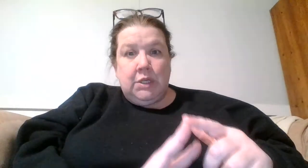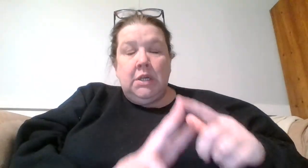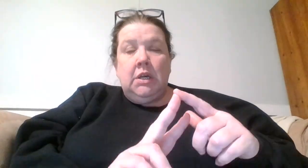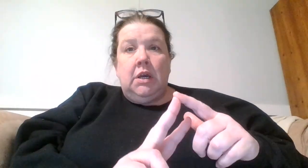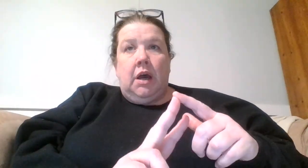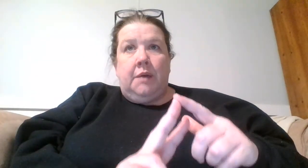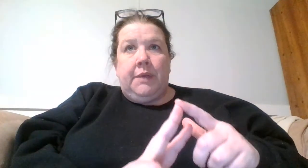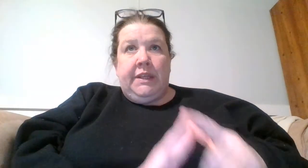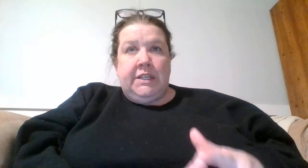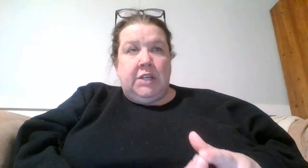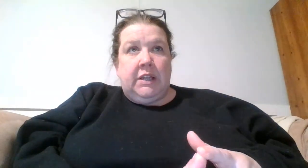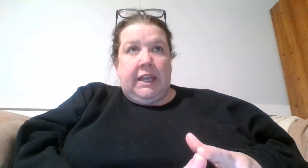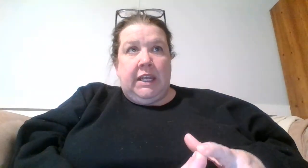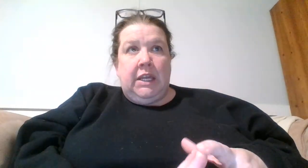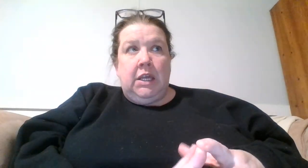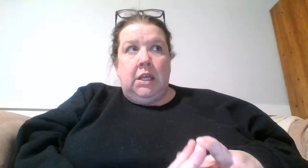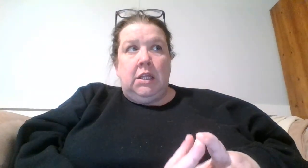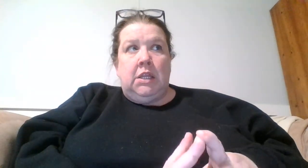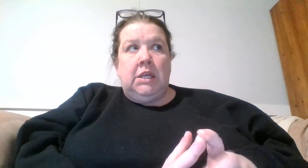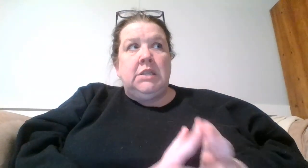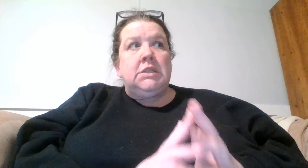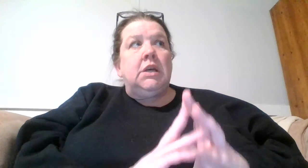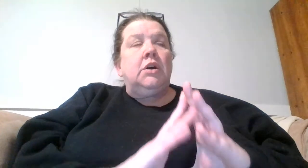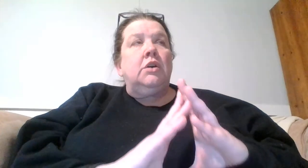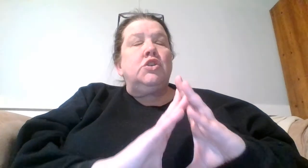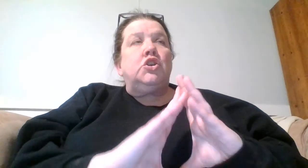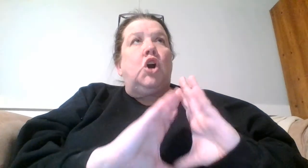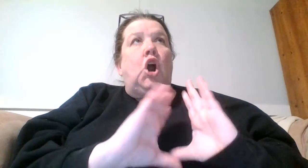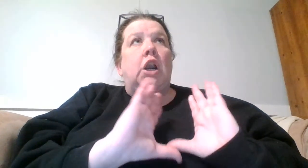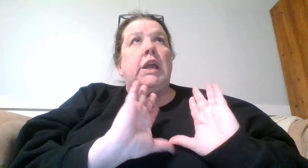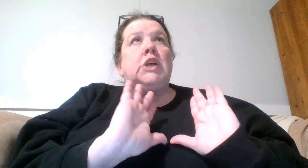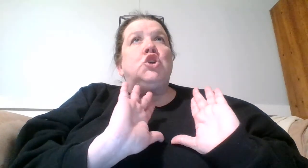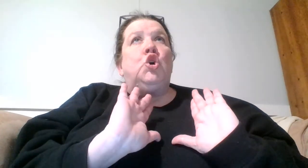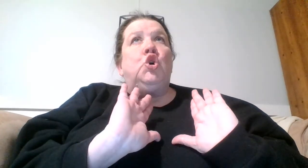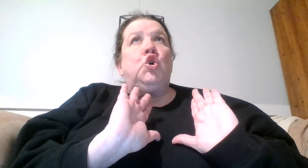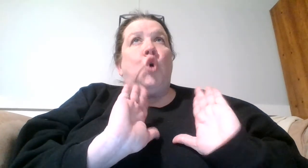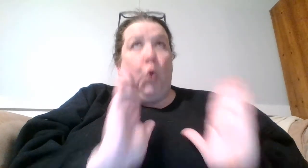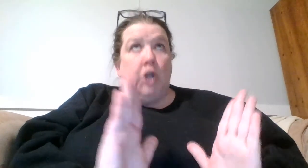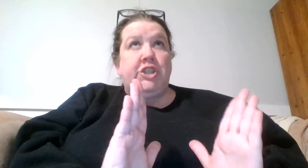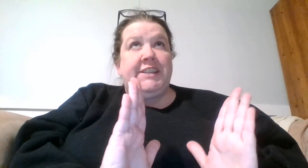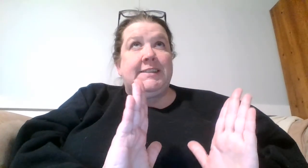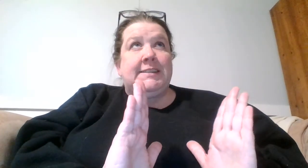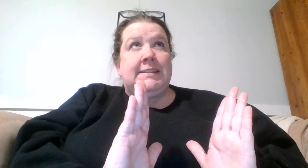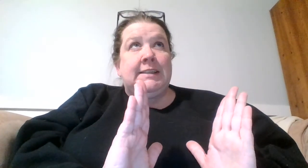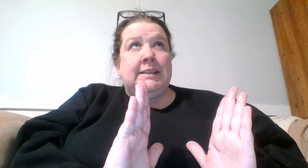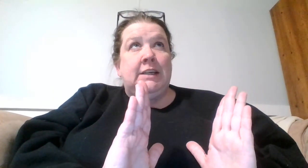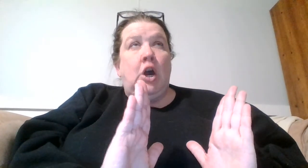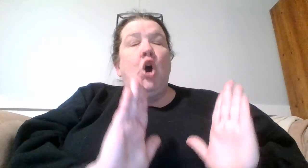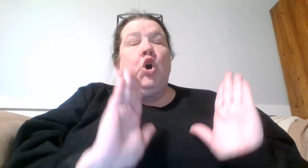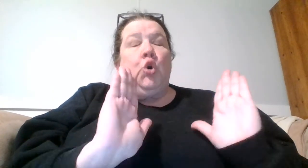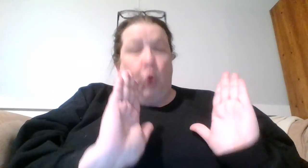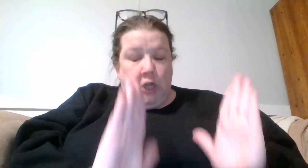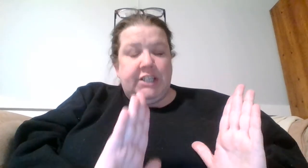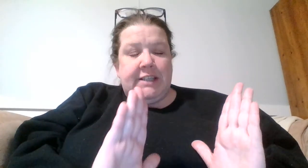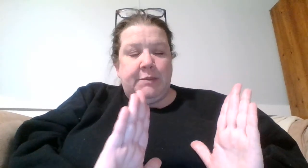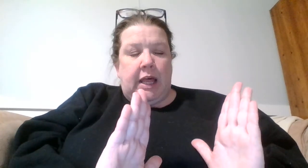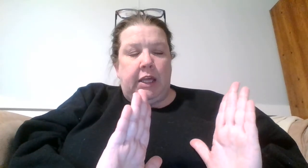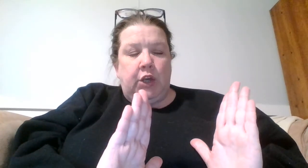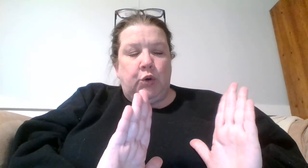um and this young lady this chart is gorgeous gorgeous I'm telling you